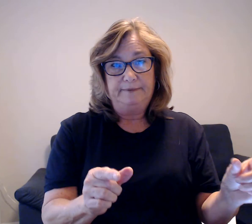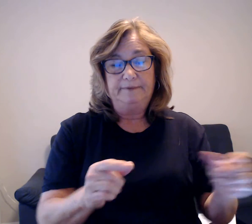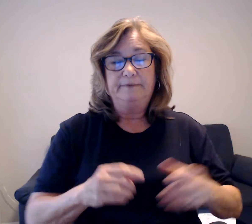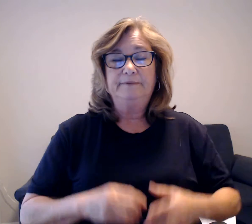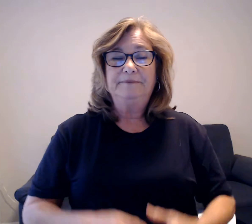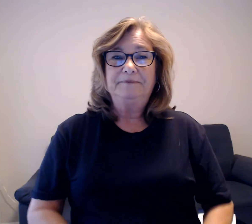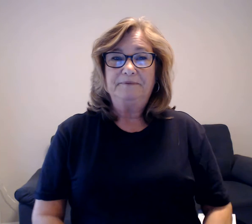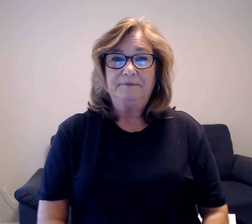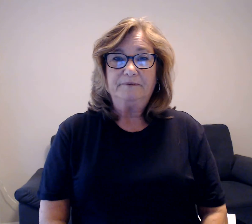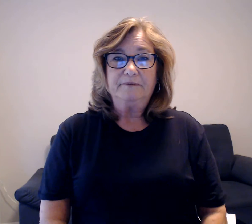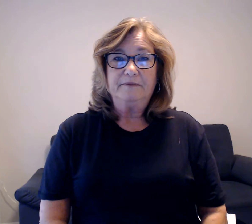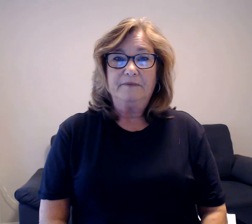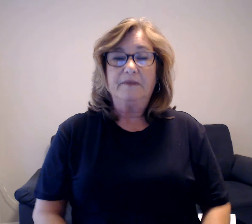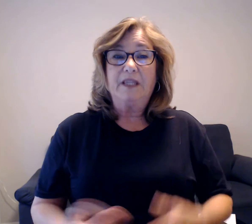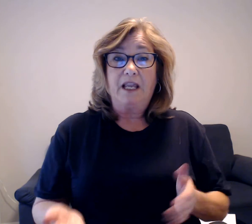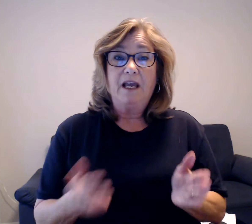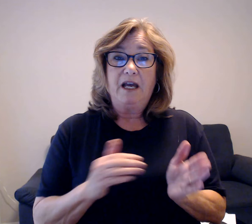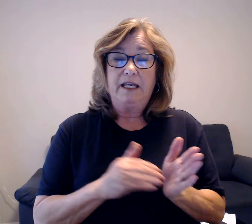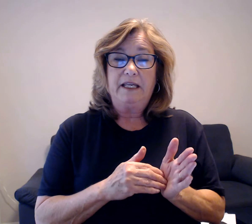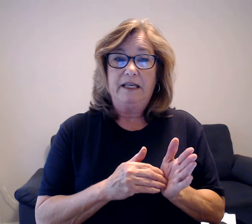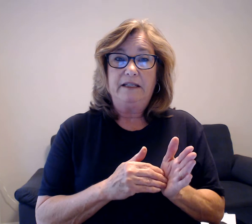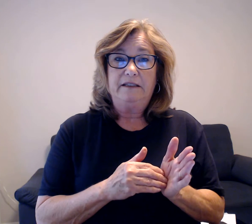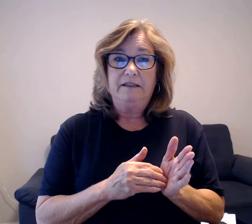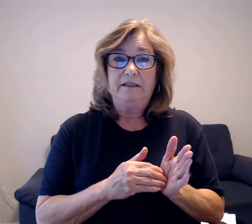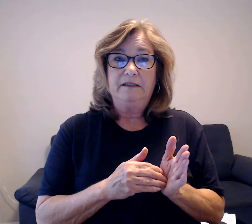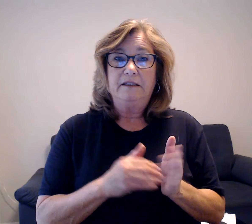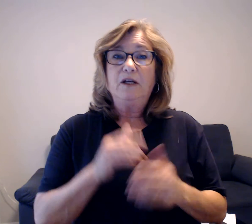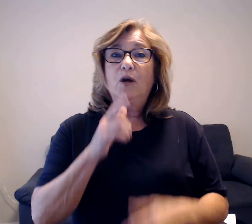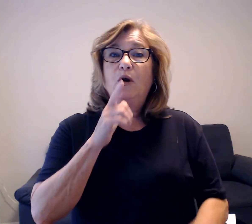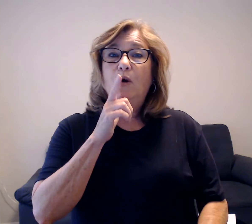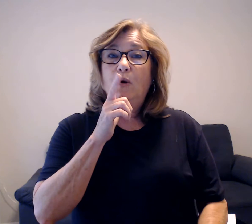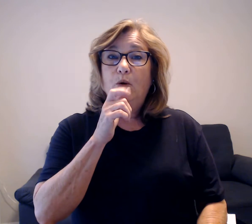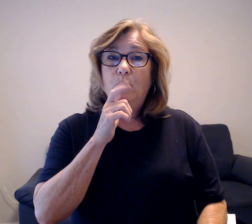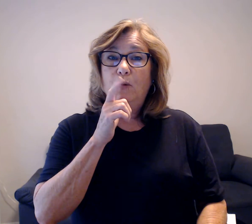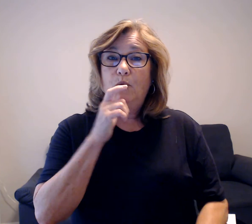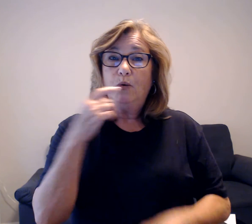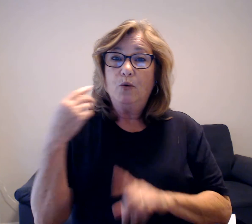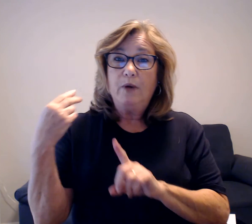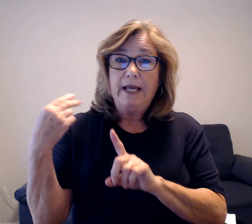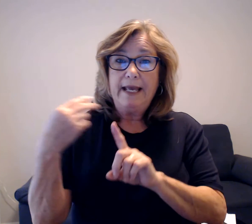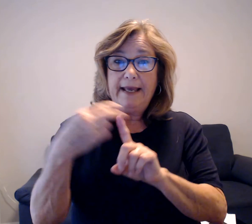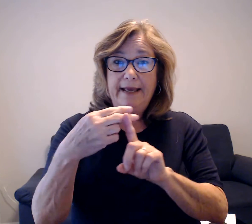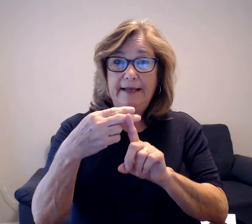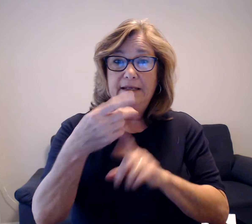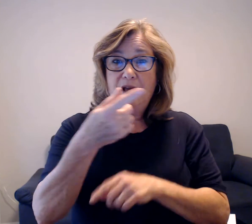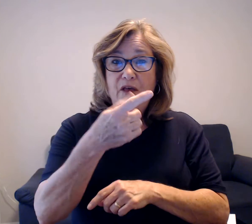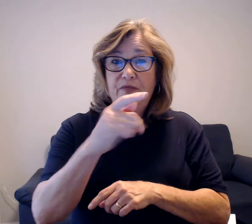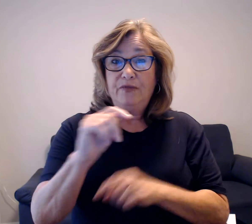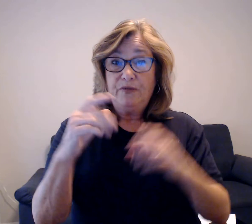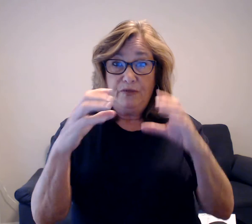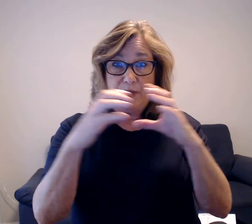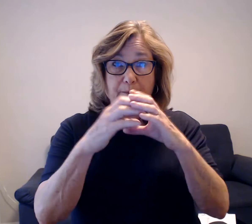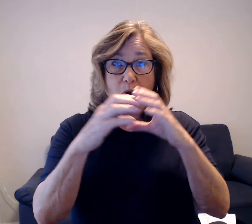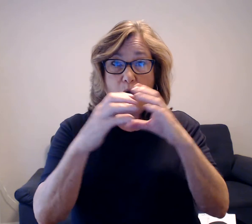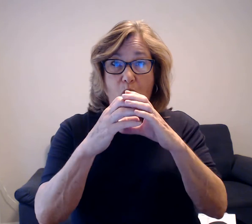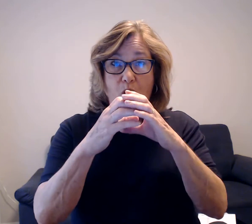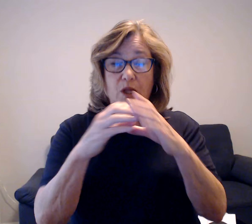Again. Who hit the ball into the garden?